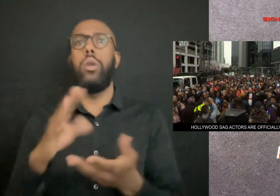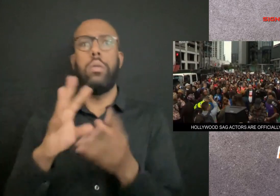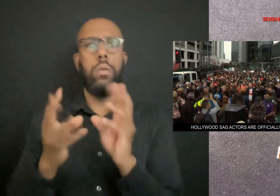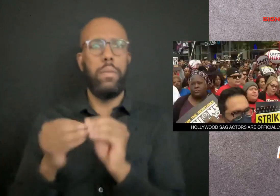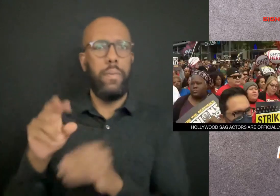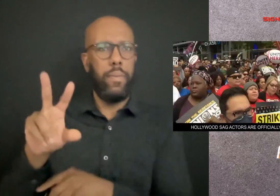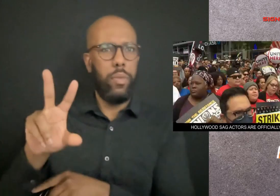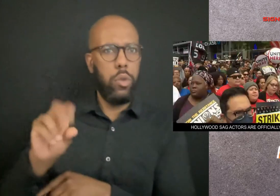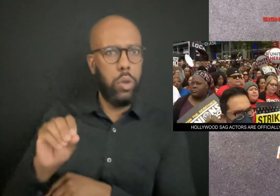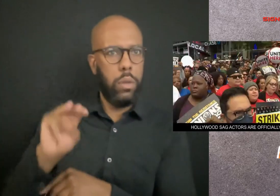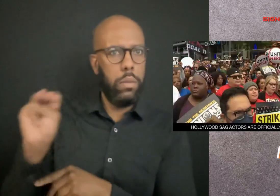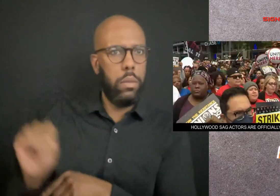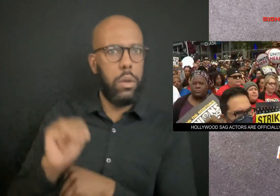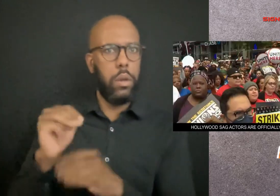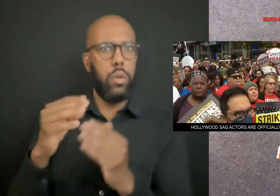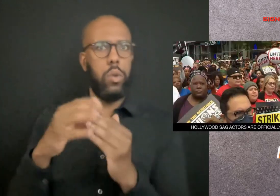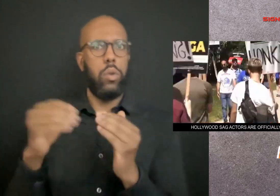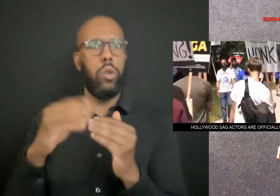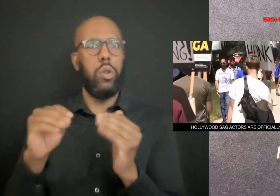loss to the Los Angeles economy.